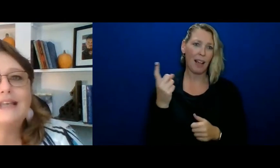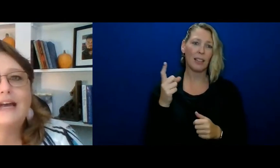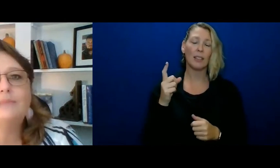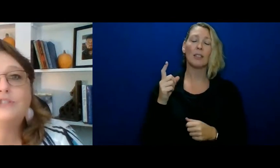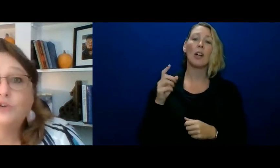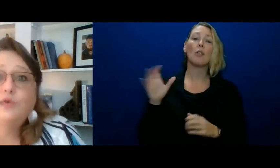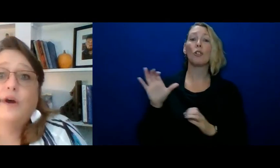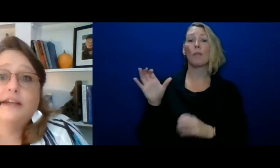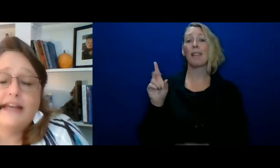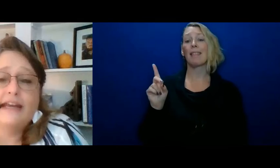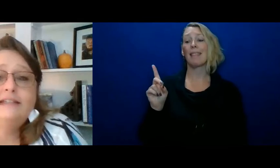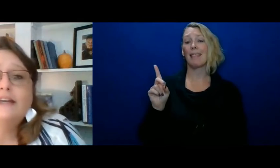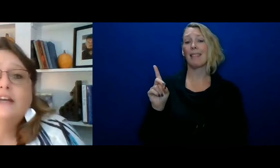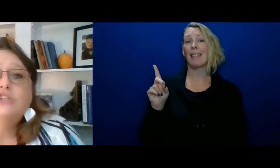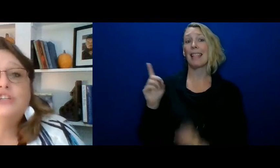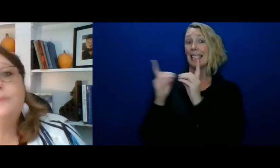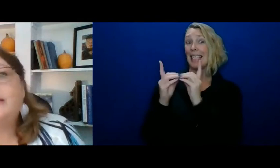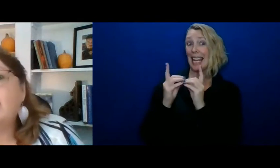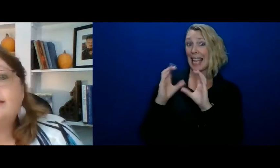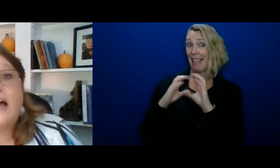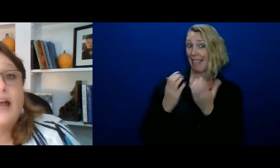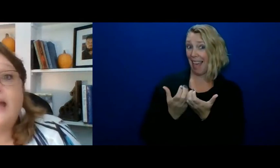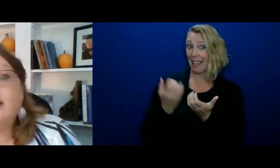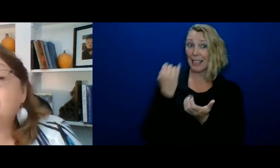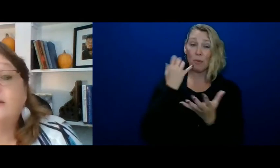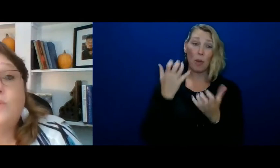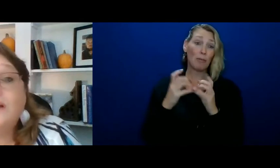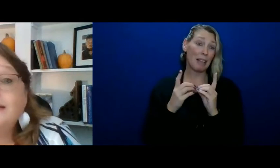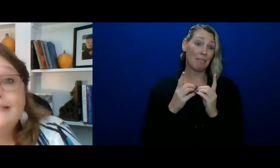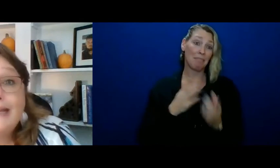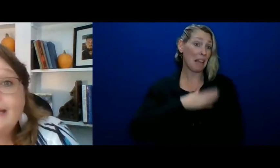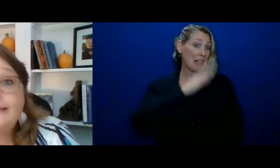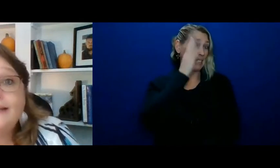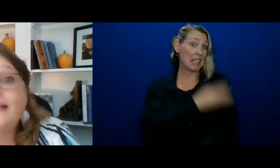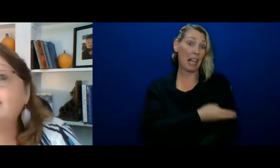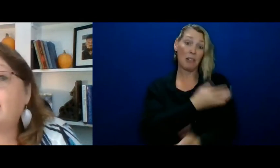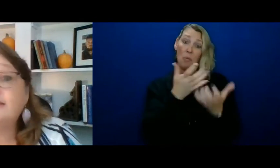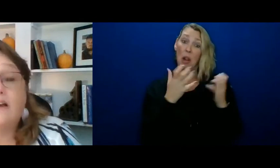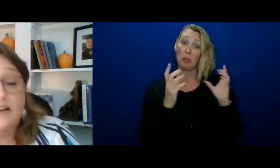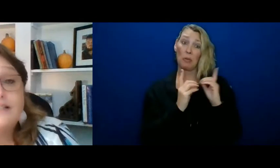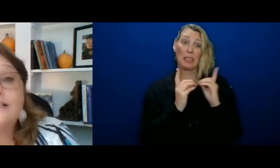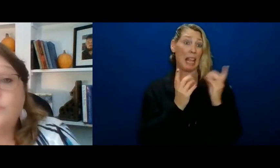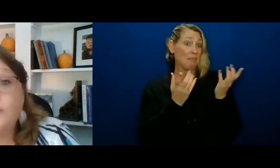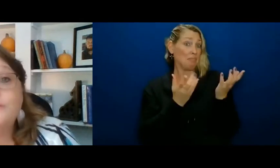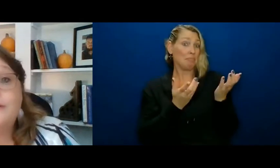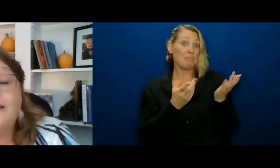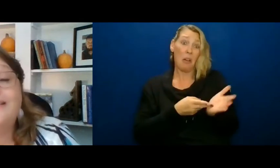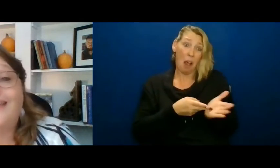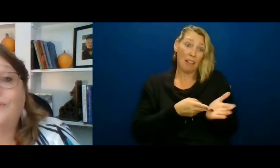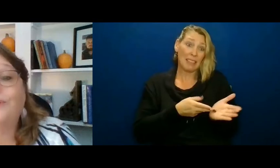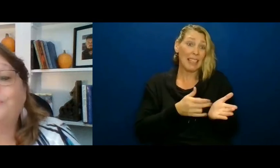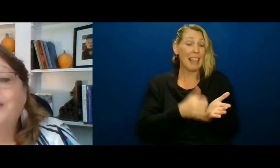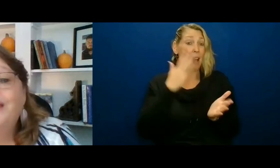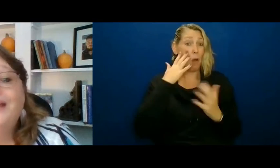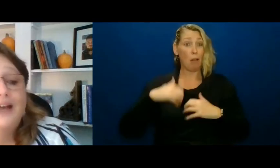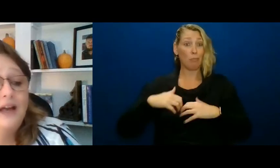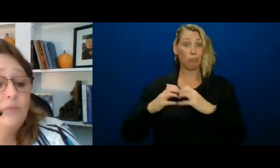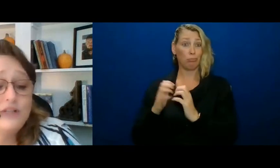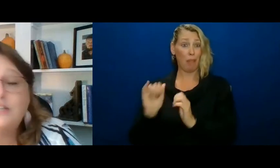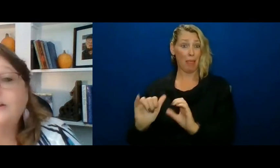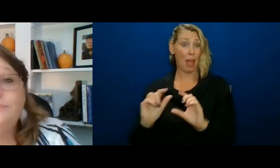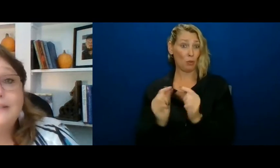class um so you want to date just because i had a son wanting to date and that's honestly why we started that group